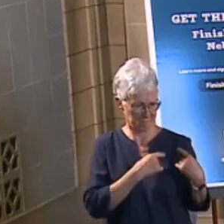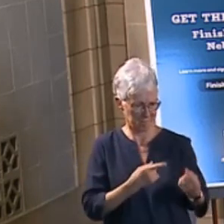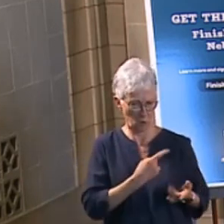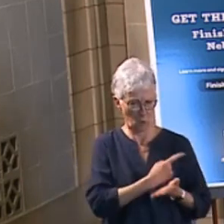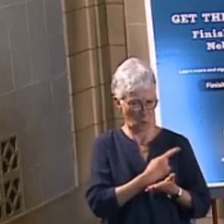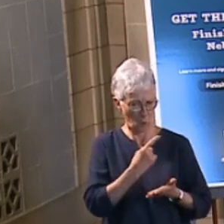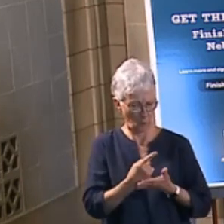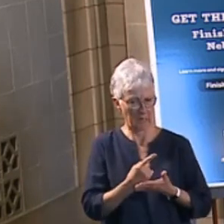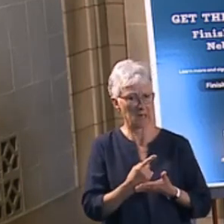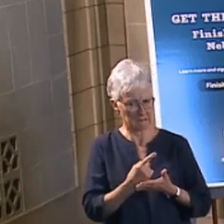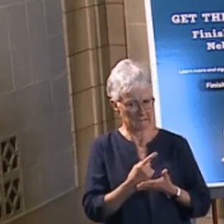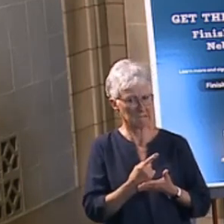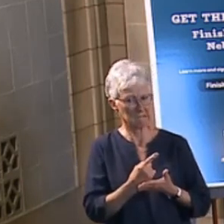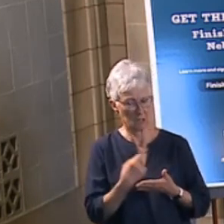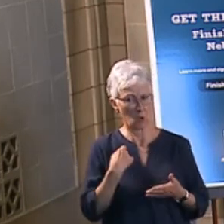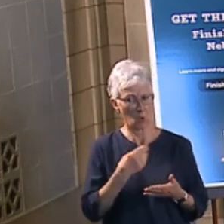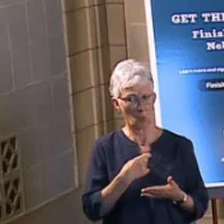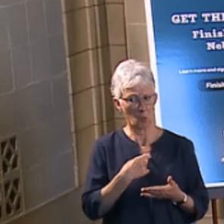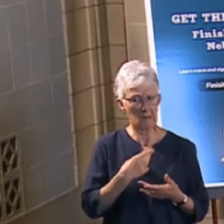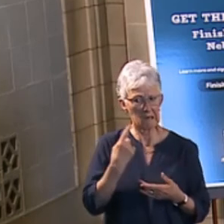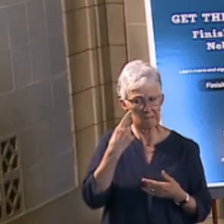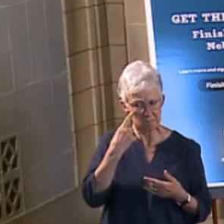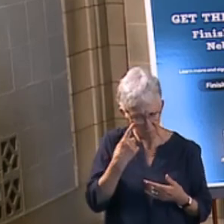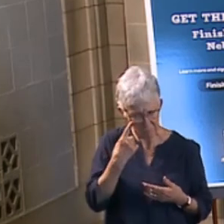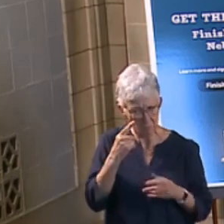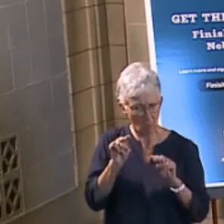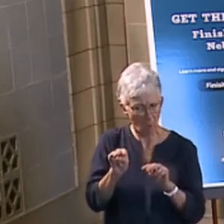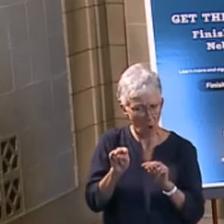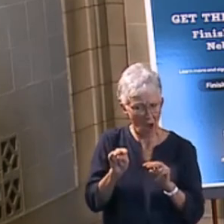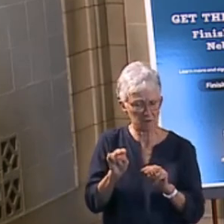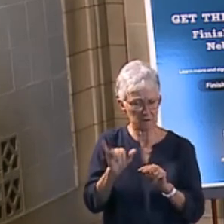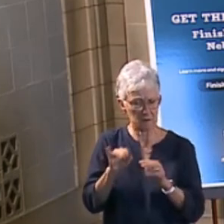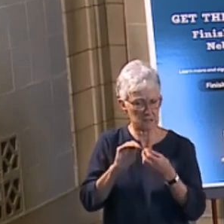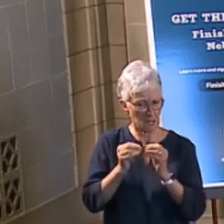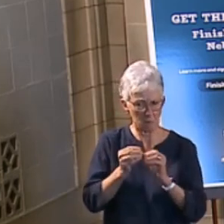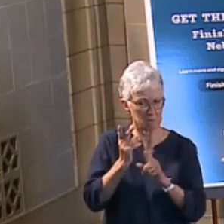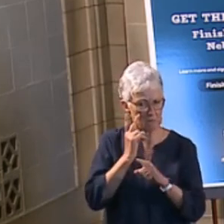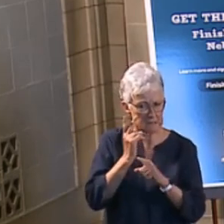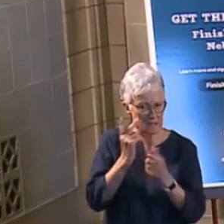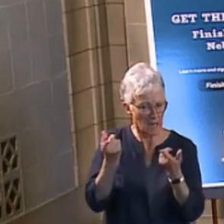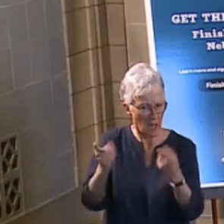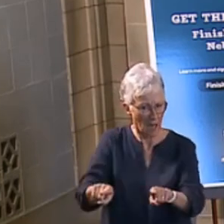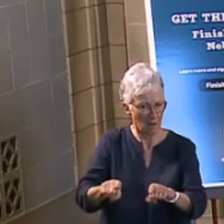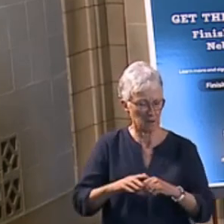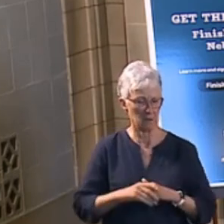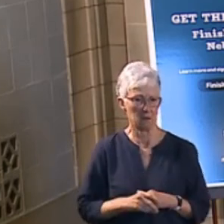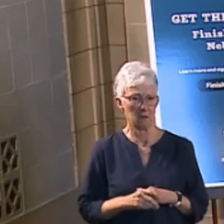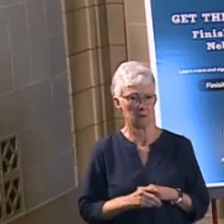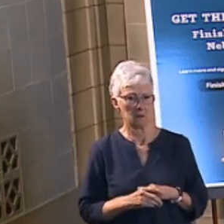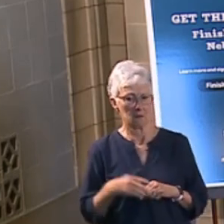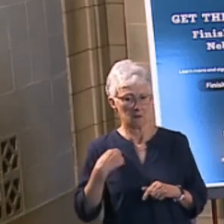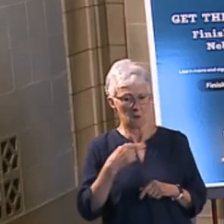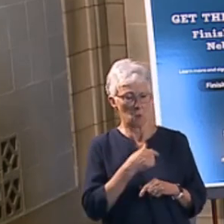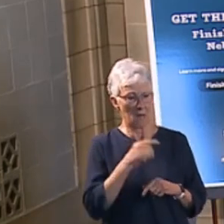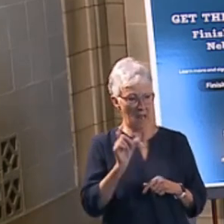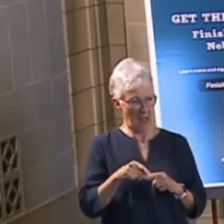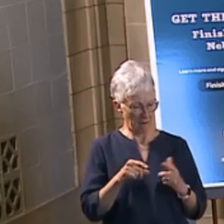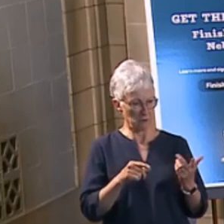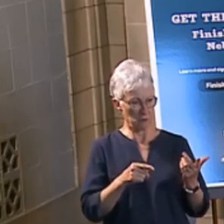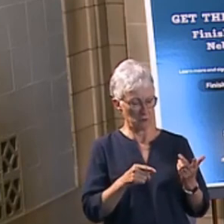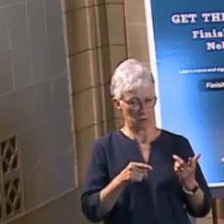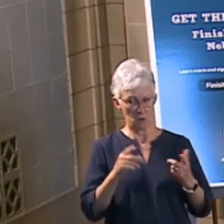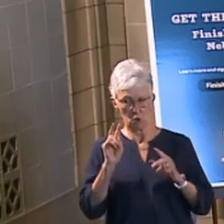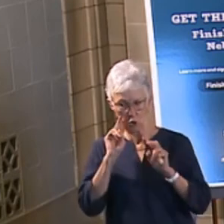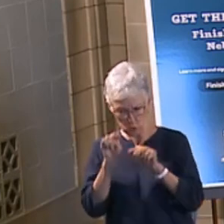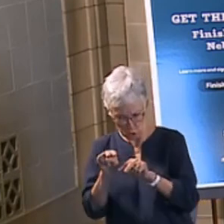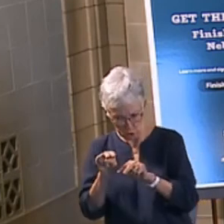And, you know, that's something that we're always keeping our eye on. We always have to balance that with how many people are getting tested because the more people